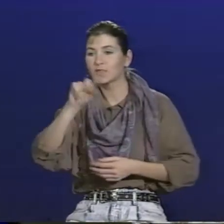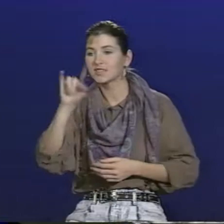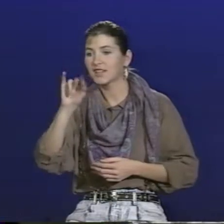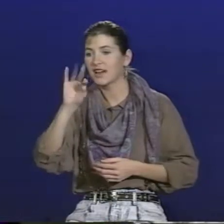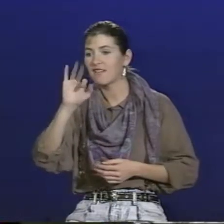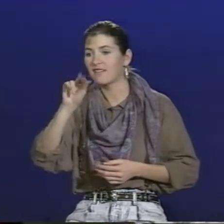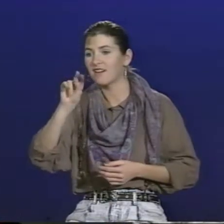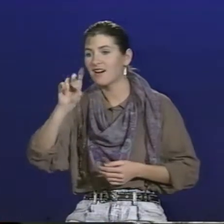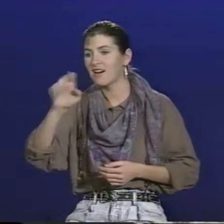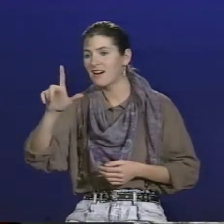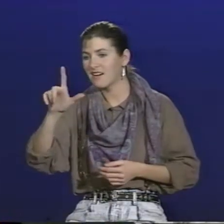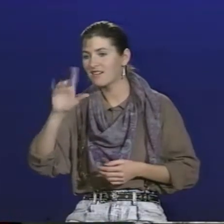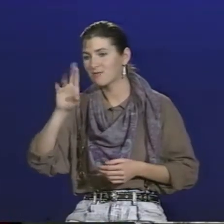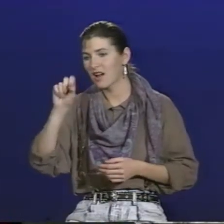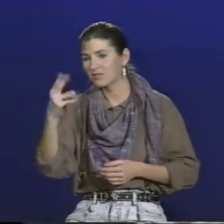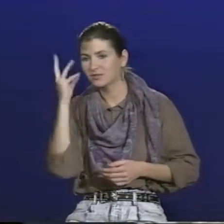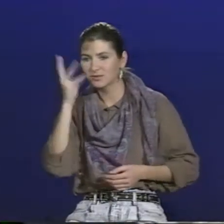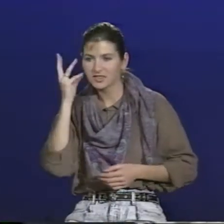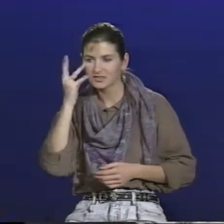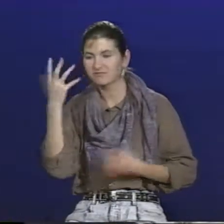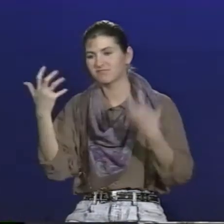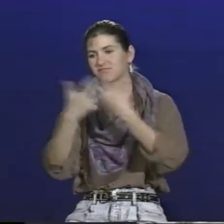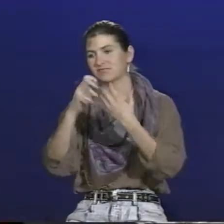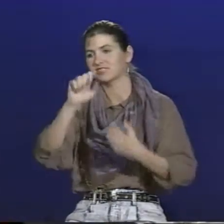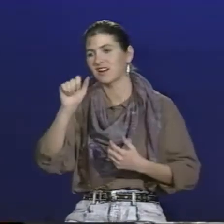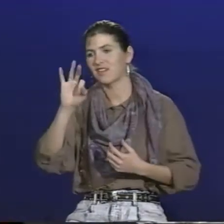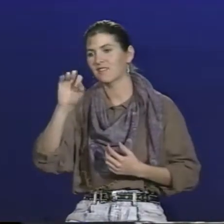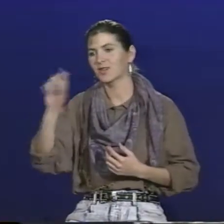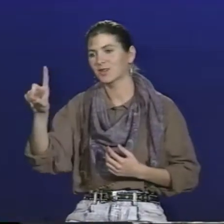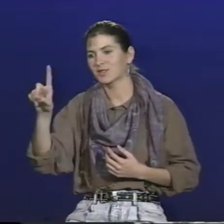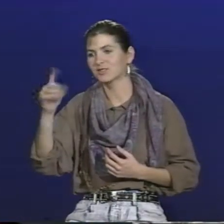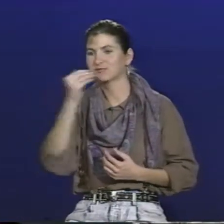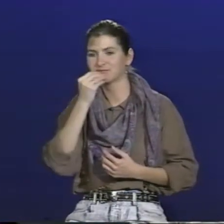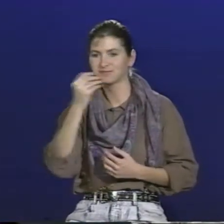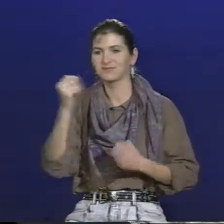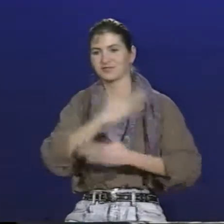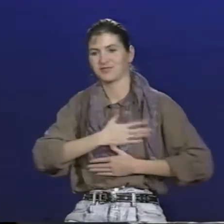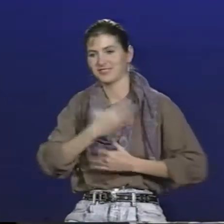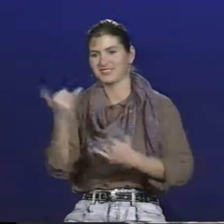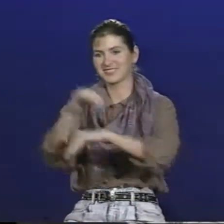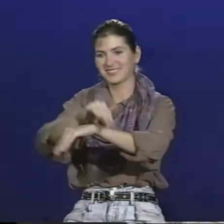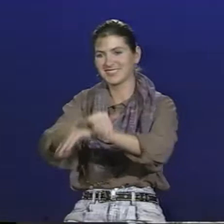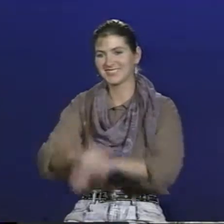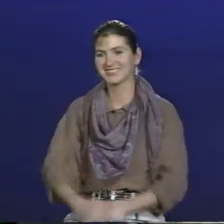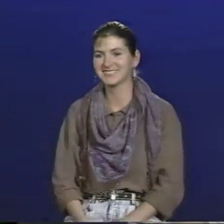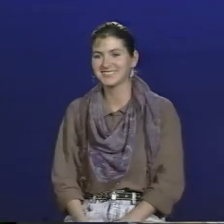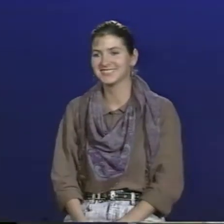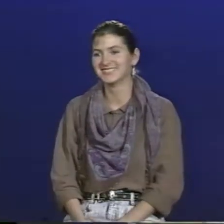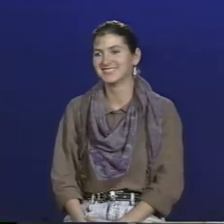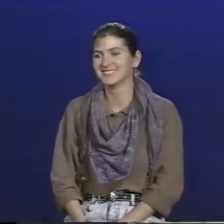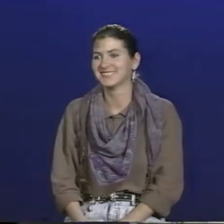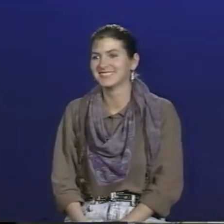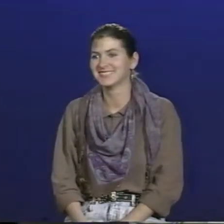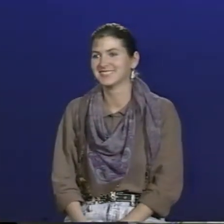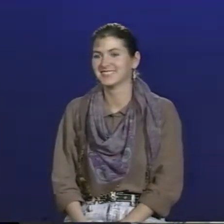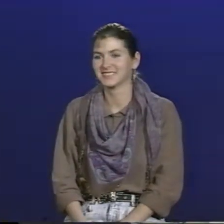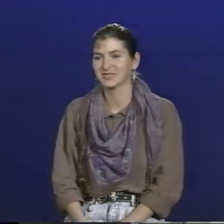or New Zinfandel, a wine that suits seafood. So enjoy your supper this evening.